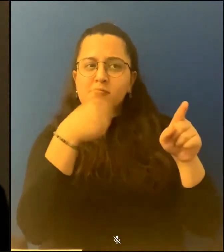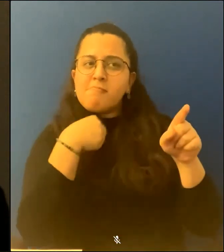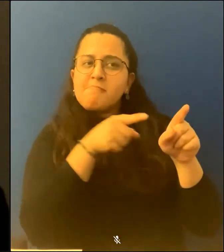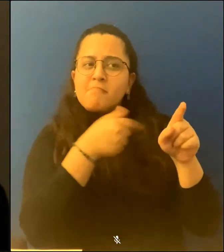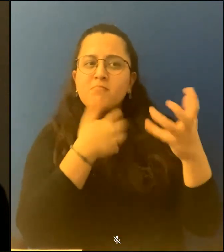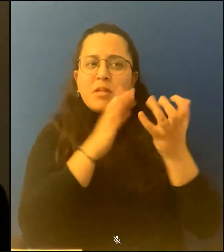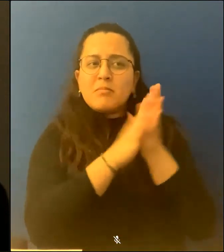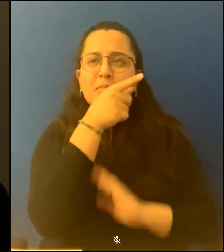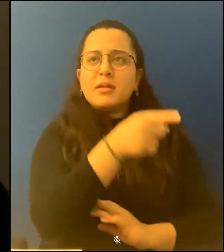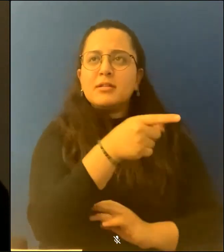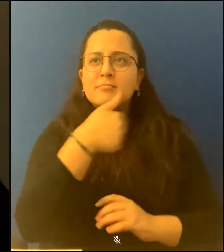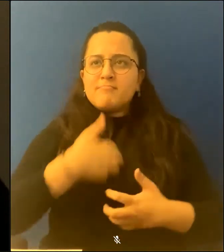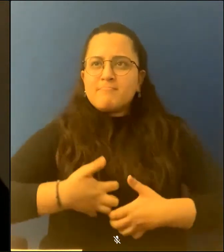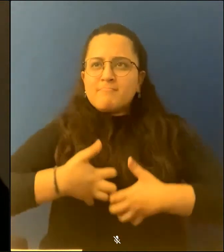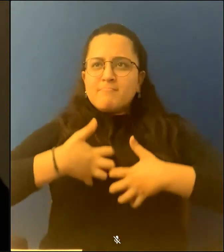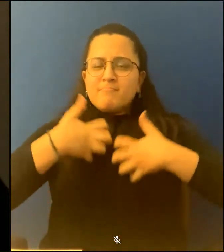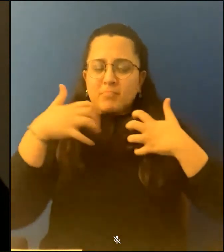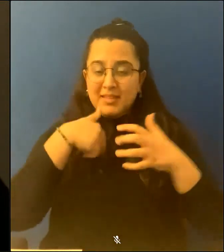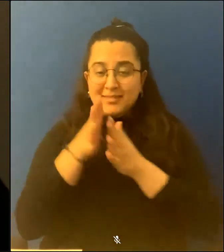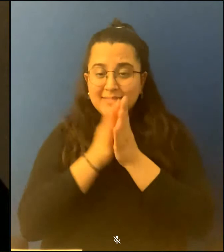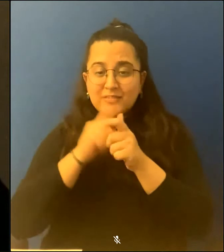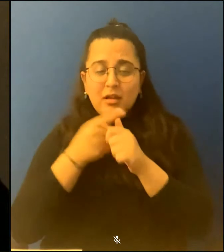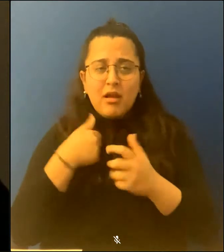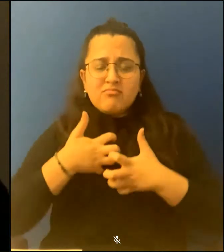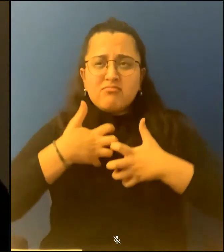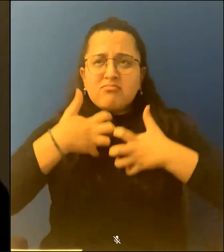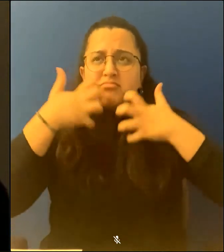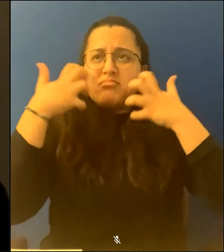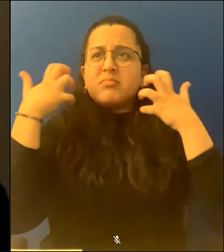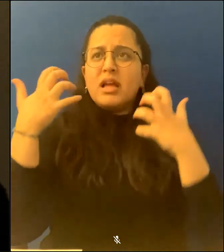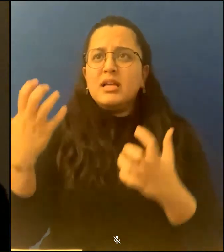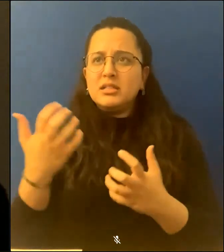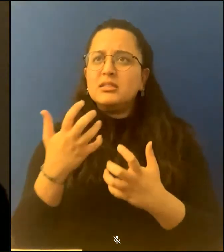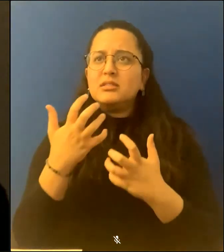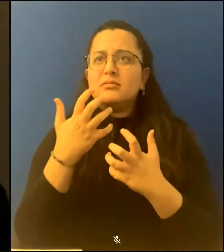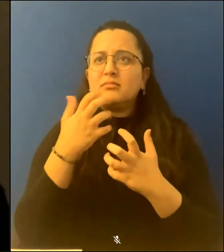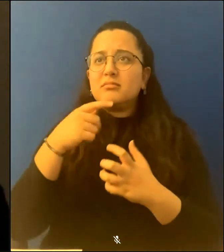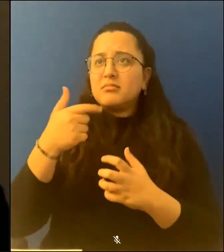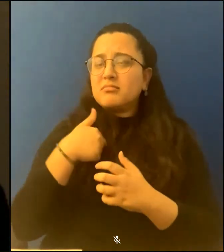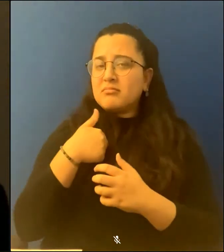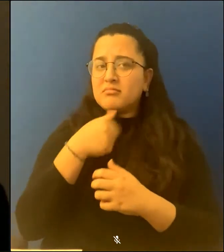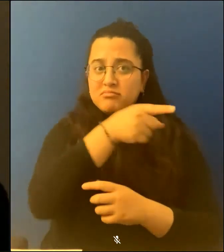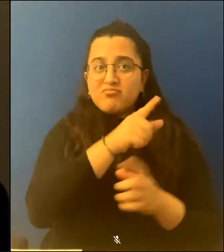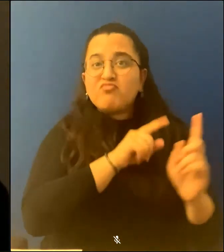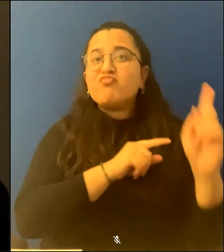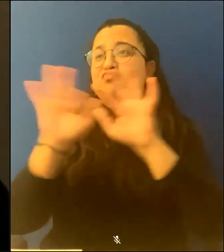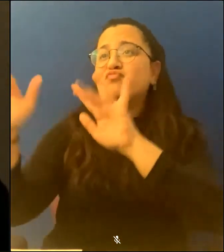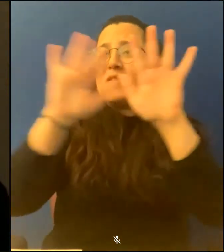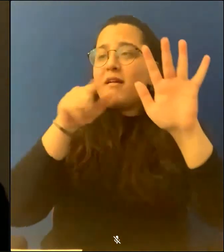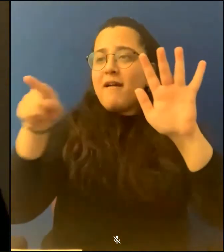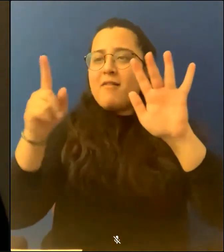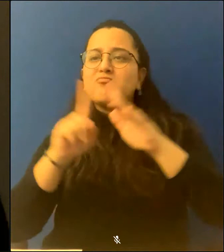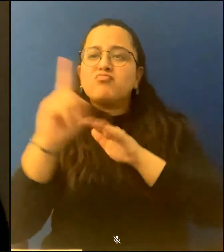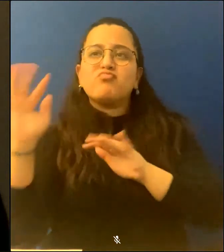Easily you would disperse pleasure made into light. What you want under him, I put on to amuse.